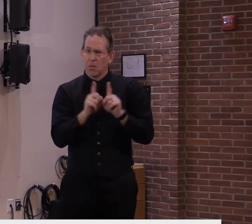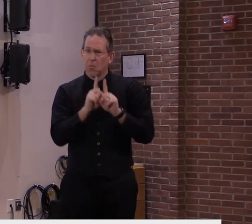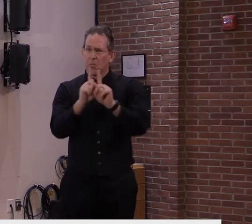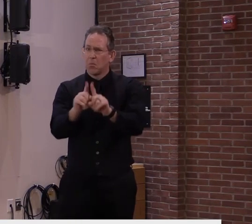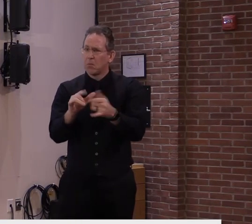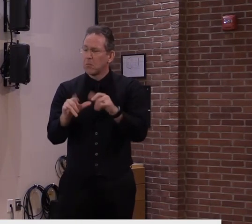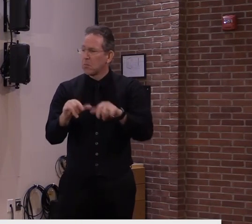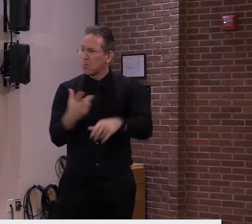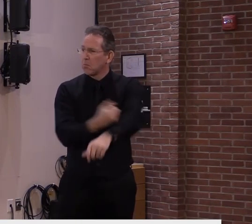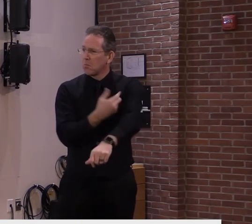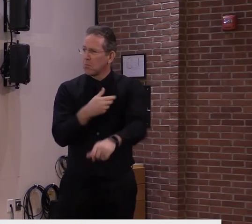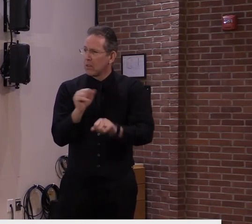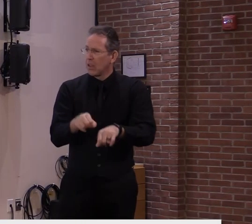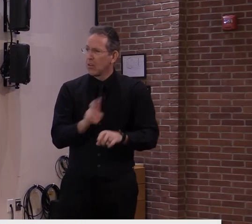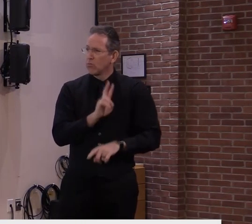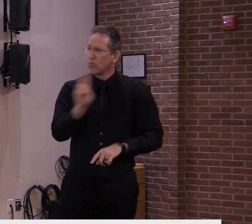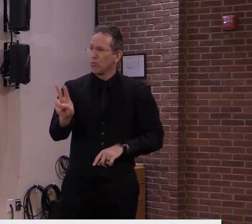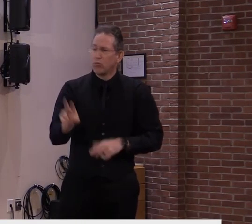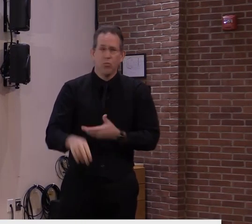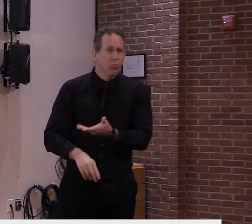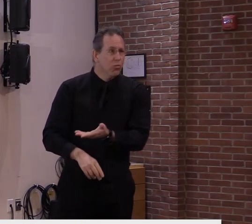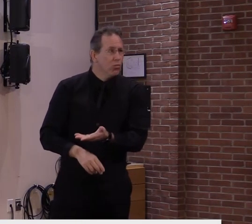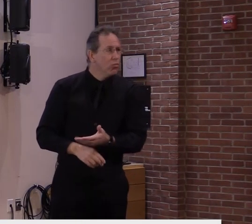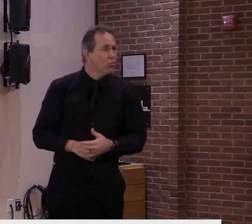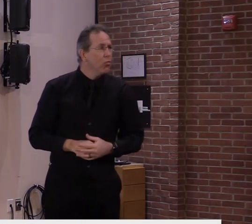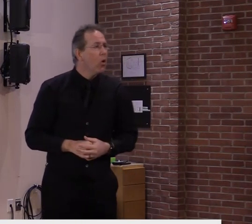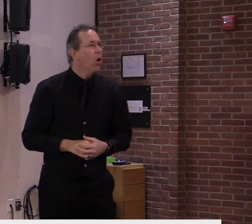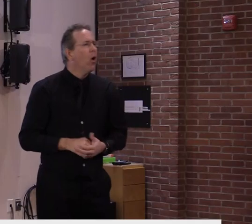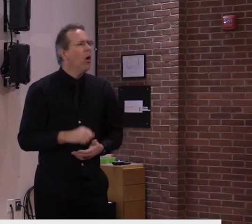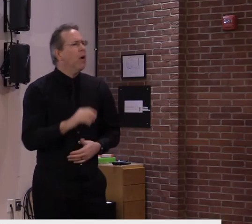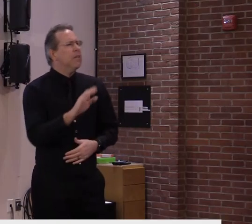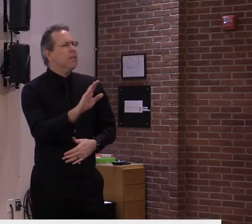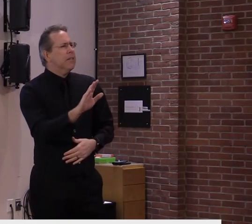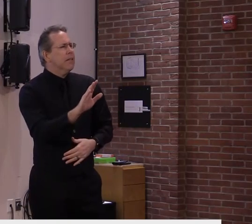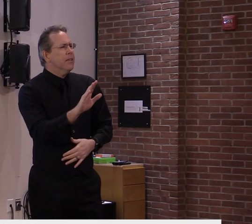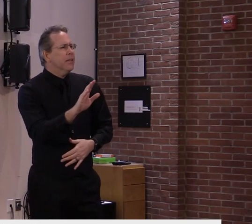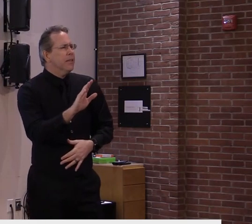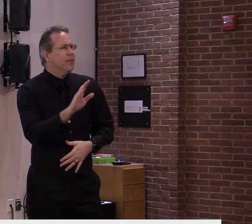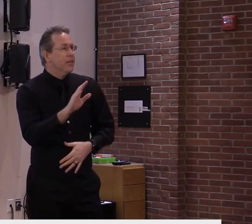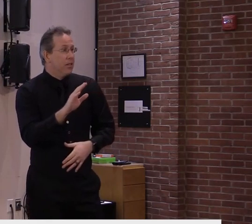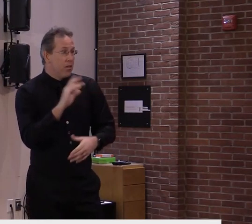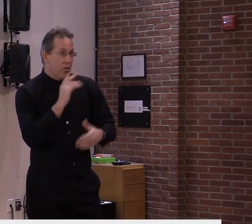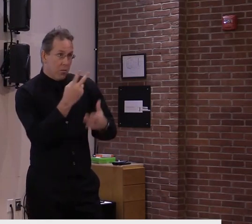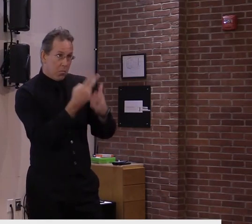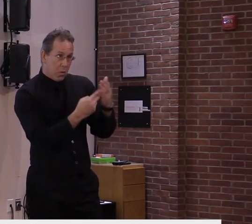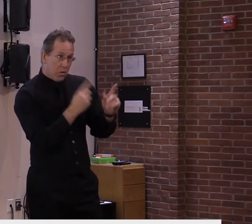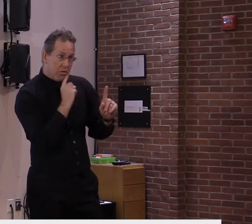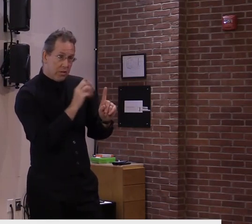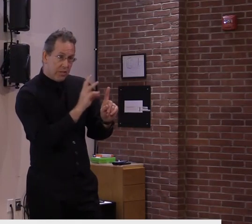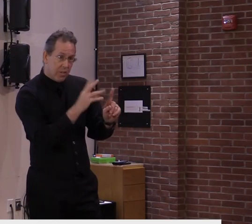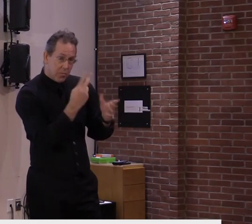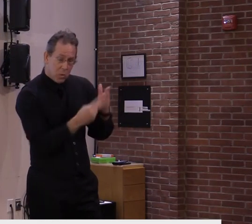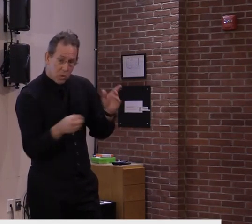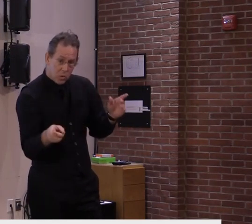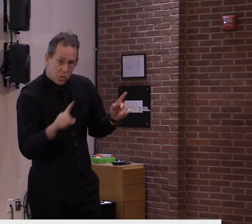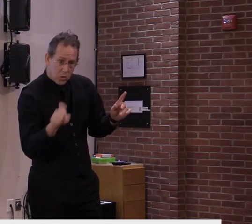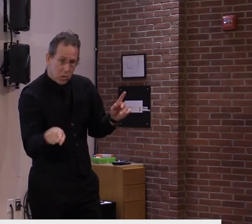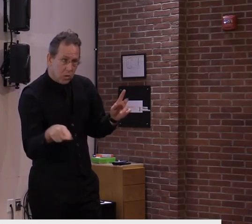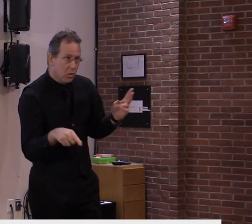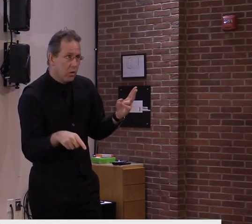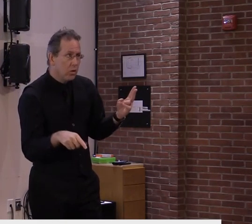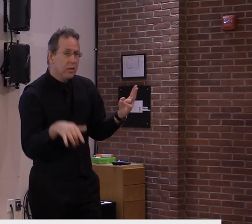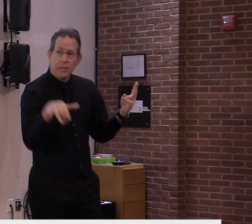Let me just ask a clarifying question. Is the spouse over 75? Yes. Yes. believe so.